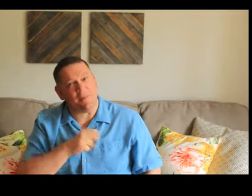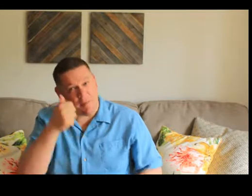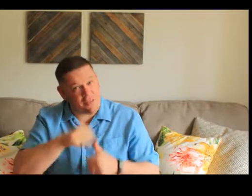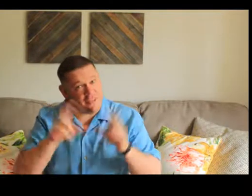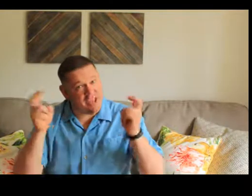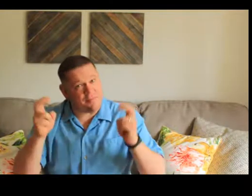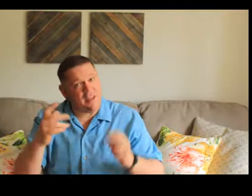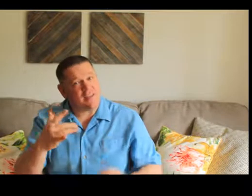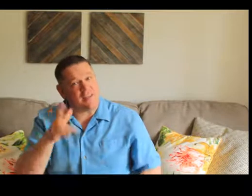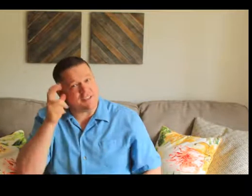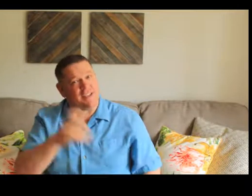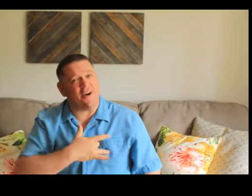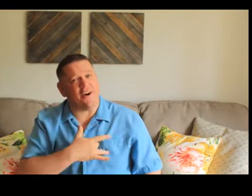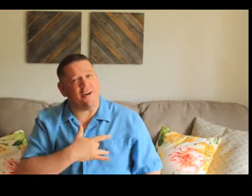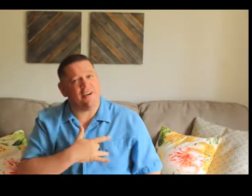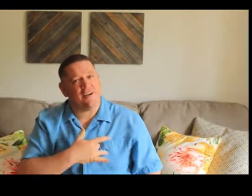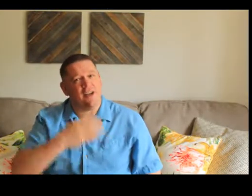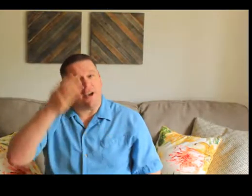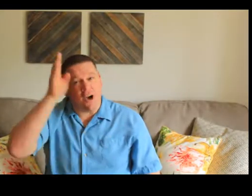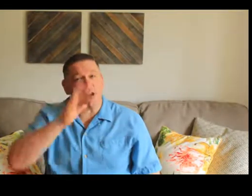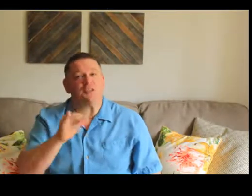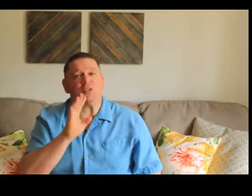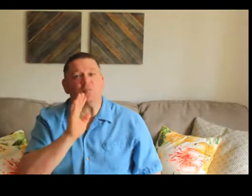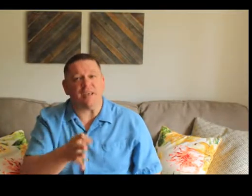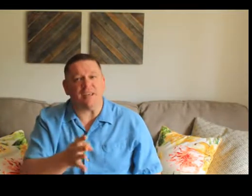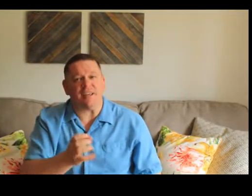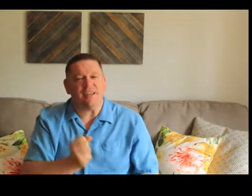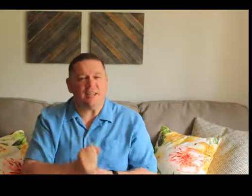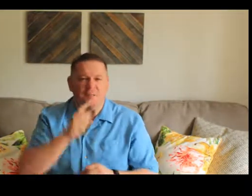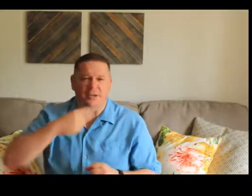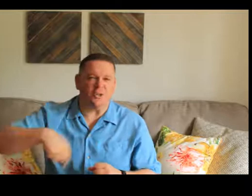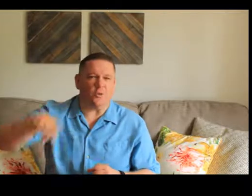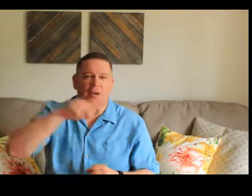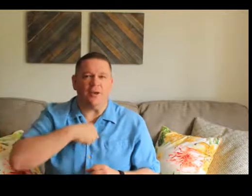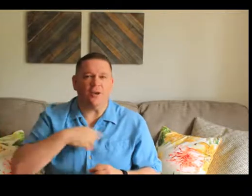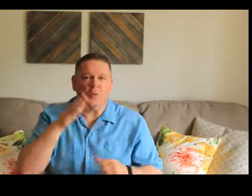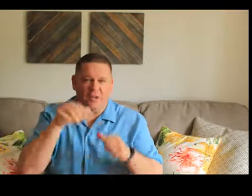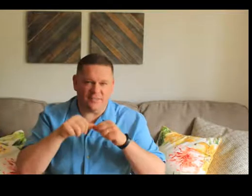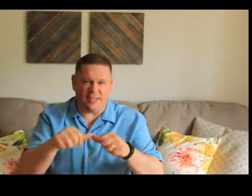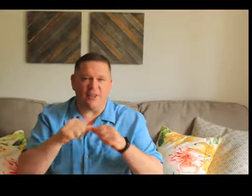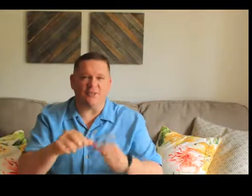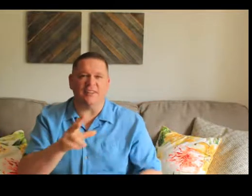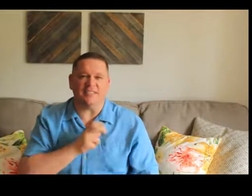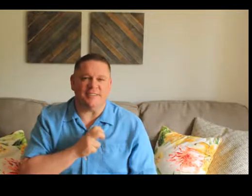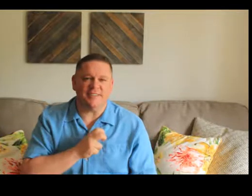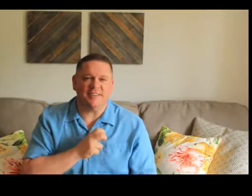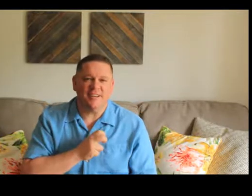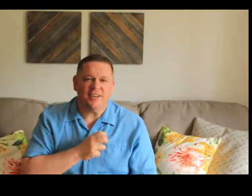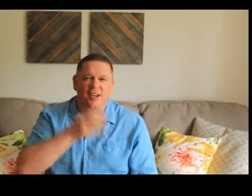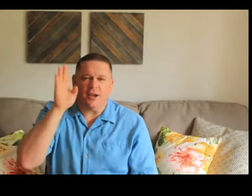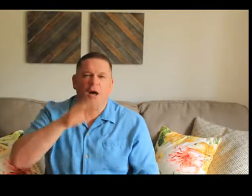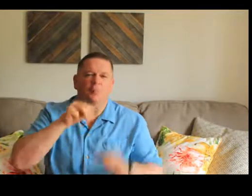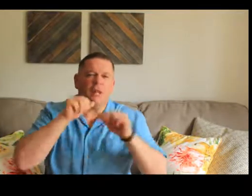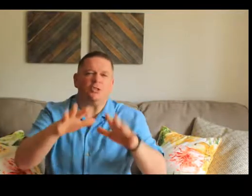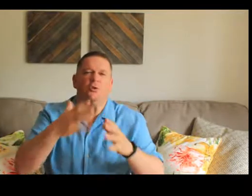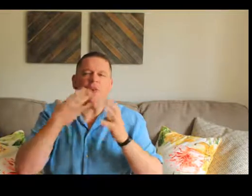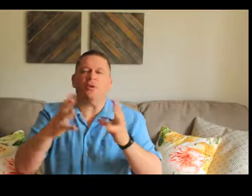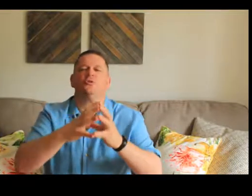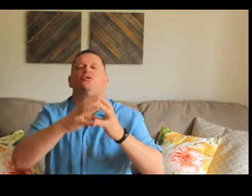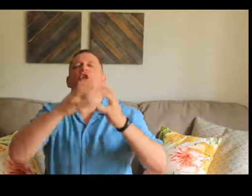Remember the theme, the listening heart. God is still speaking. Let's make sure we will continue to listen. God bless you. Thank you so